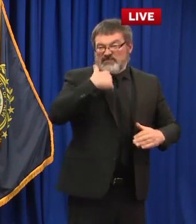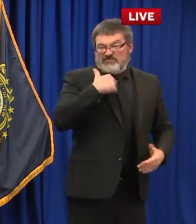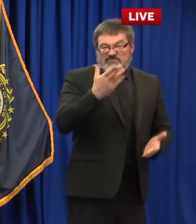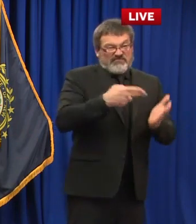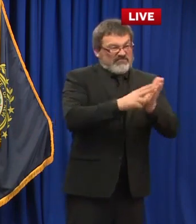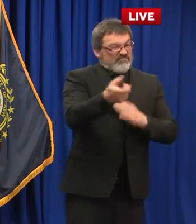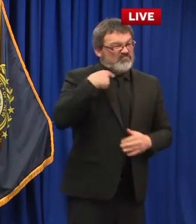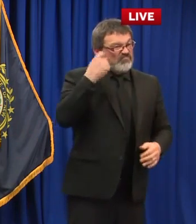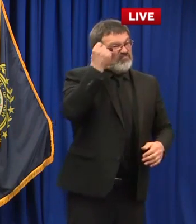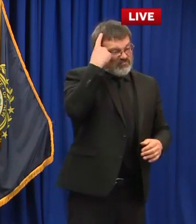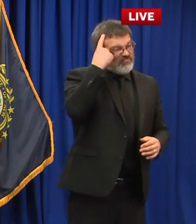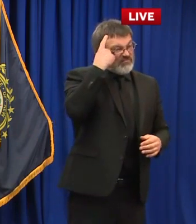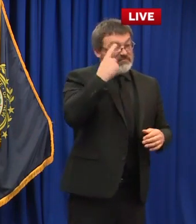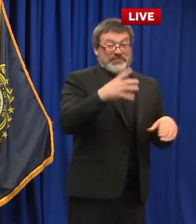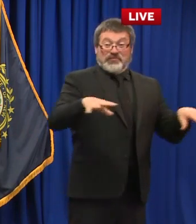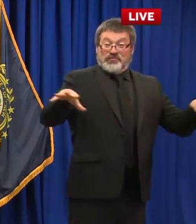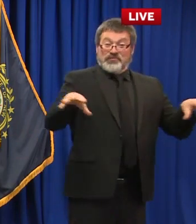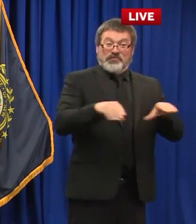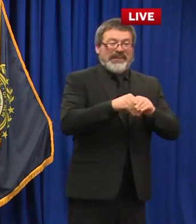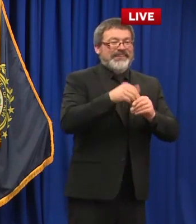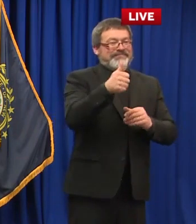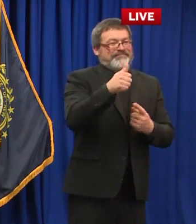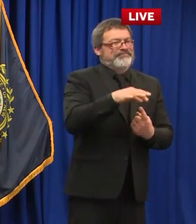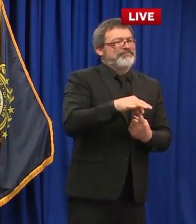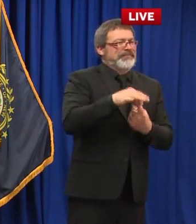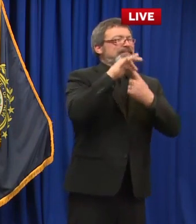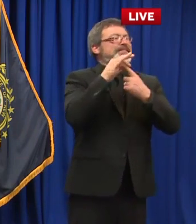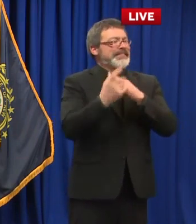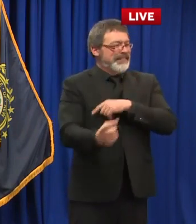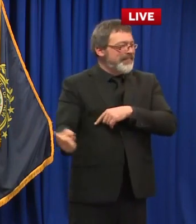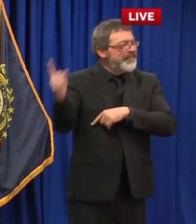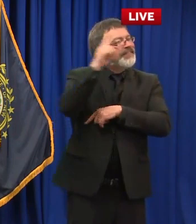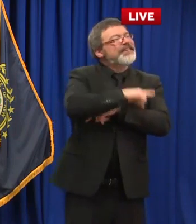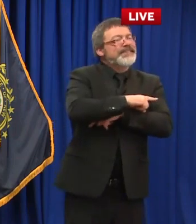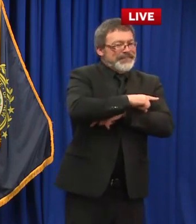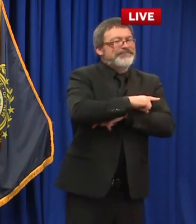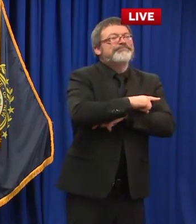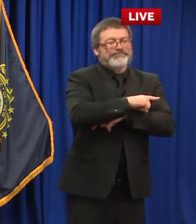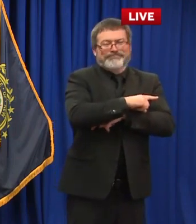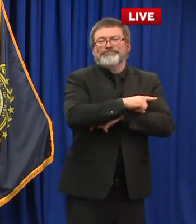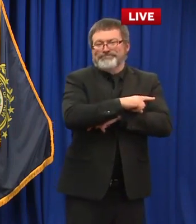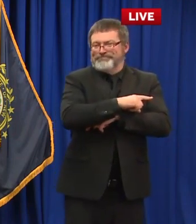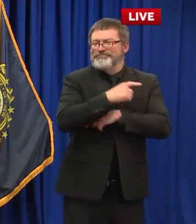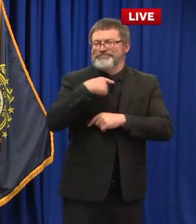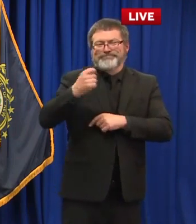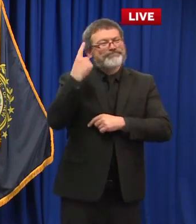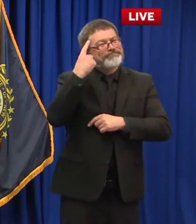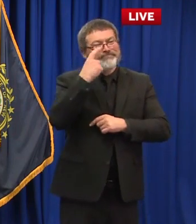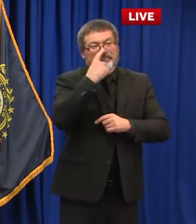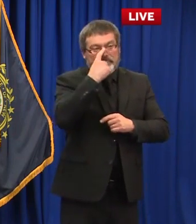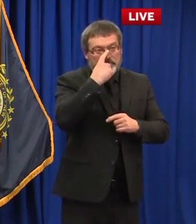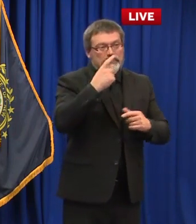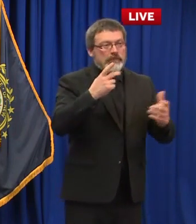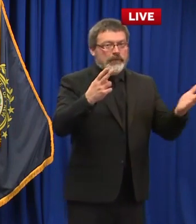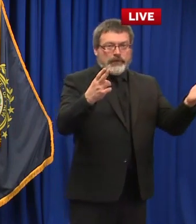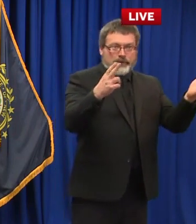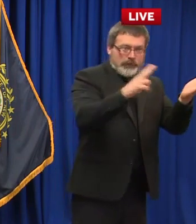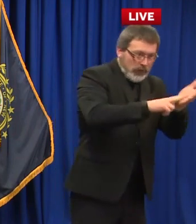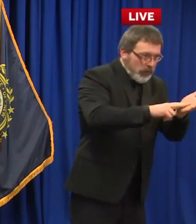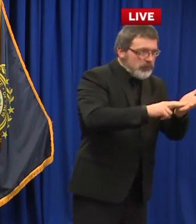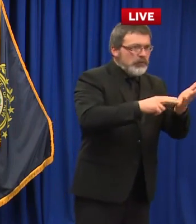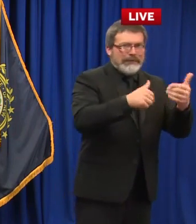a one-time event for most folks and they want to make it special and they have a lot of contracts in they've planned this for sometimes years in advance